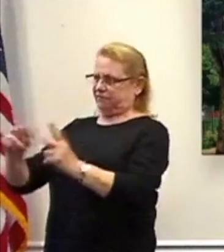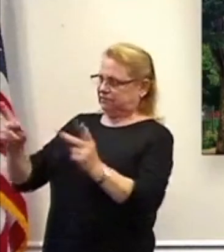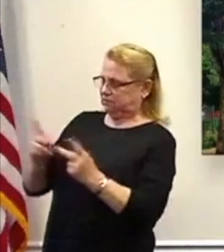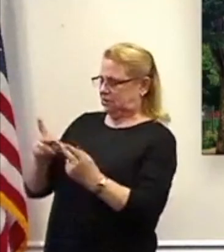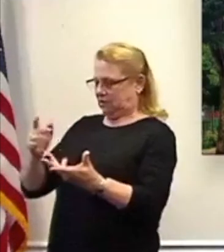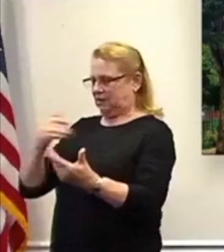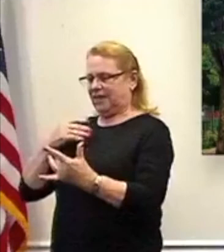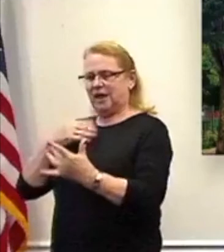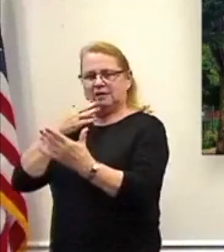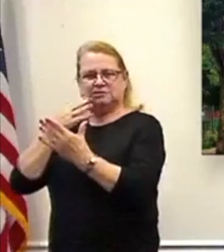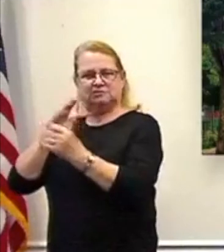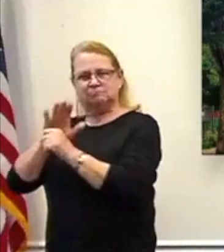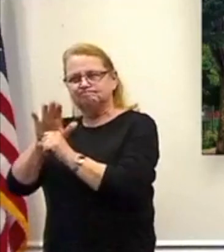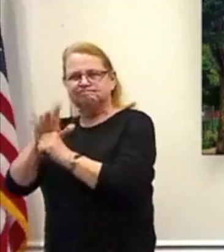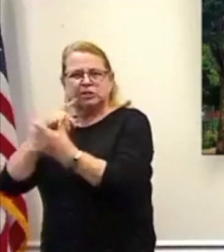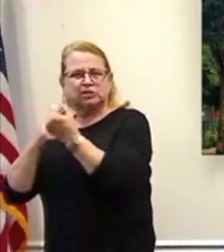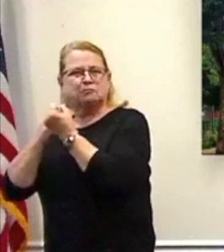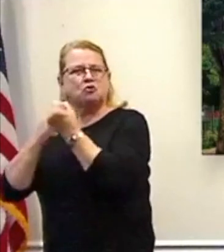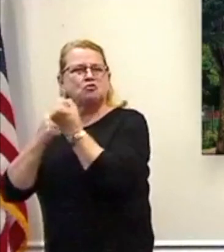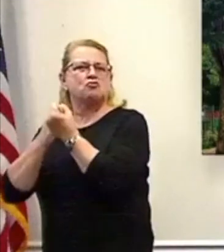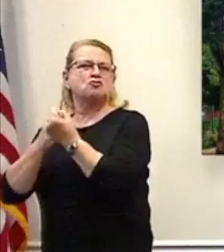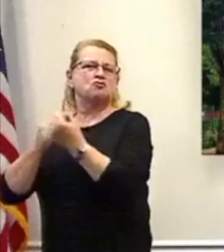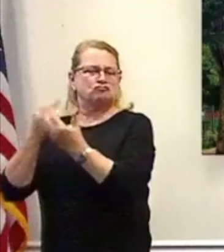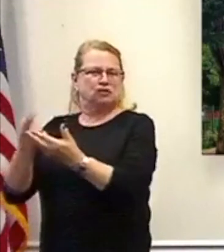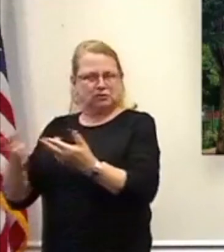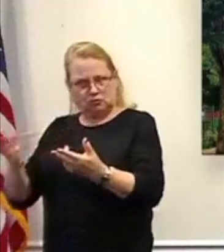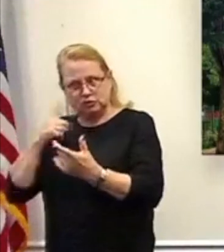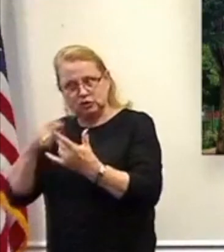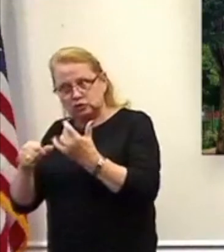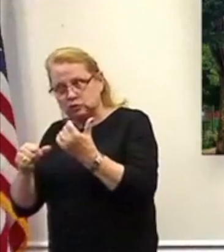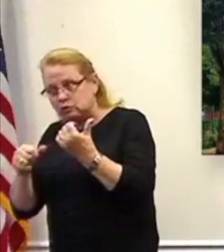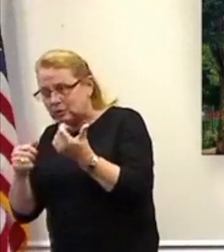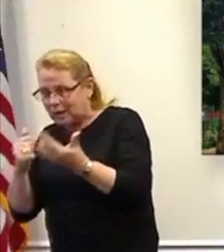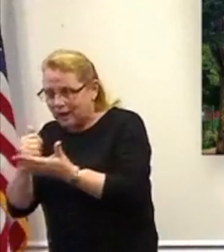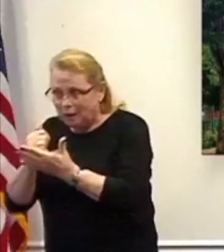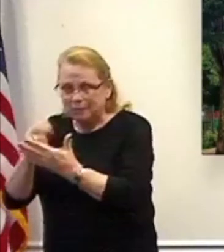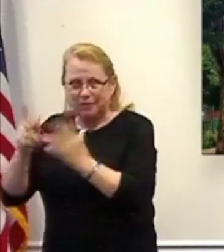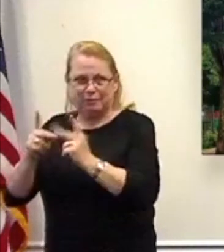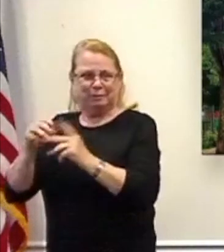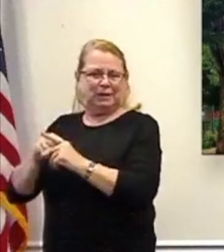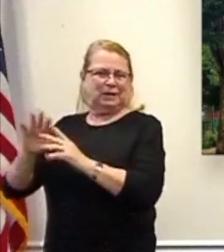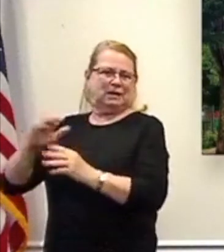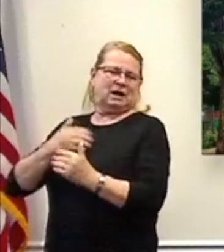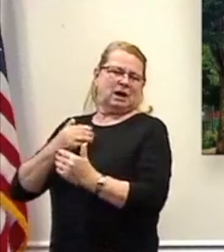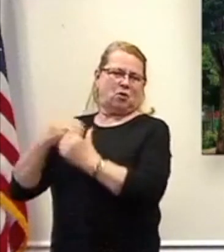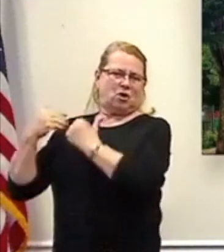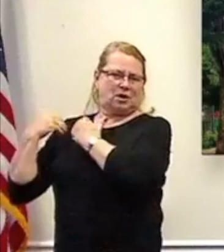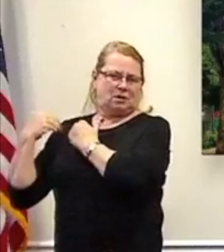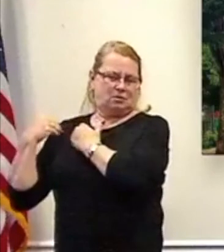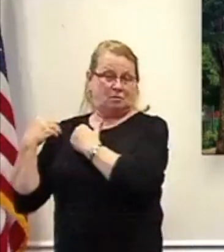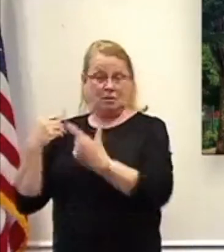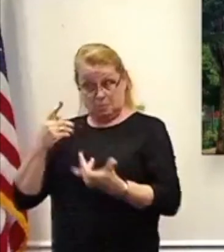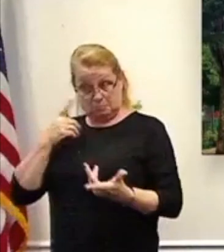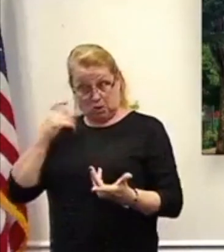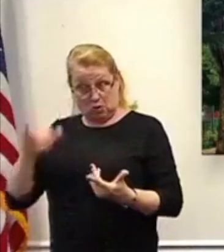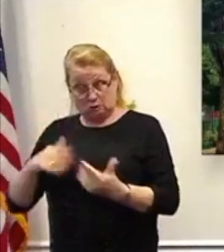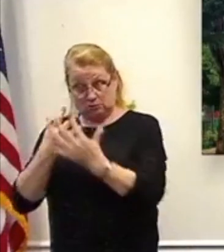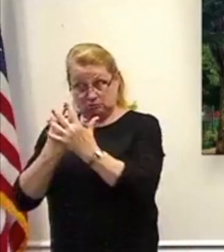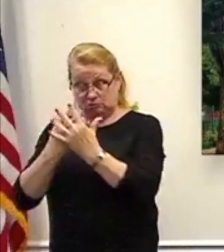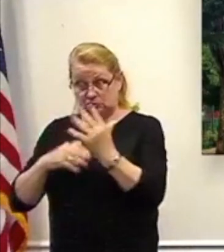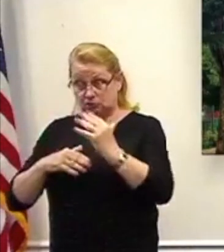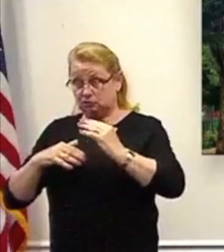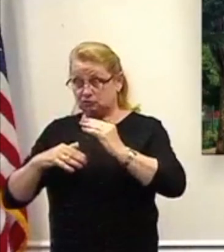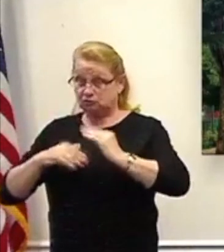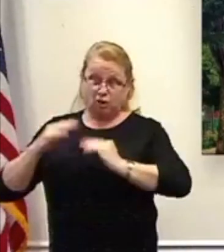necessary to assist those in our custody and care. Because the county's jail structure today